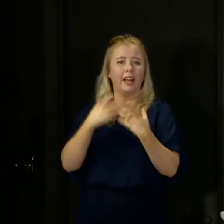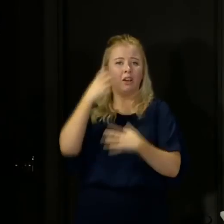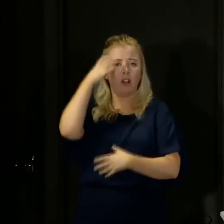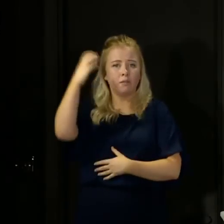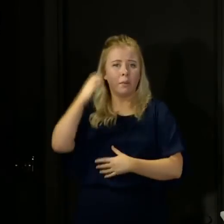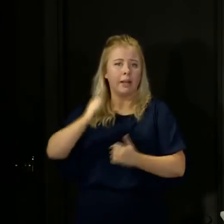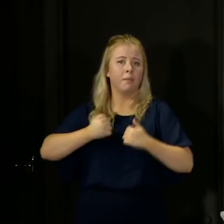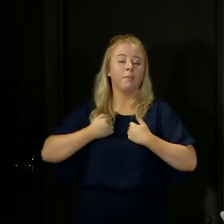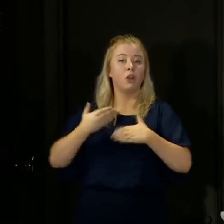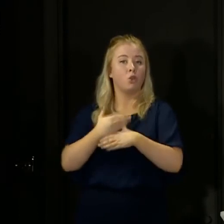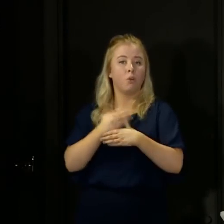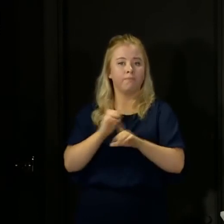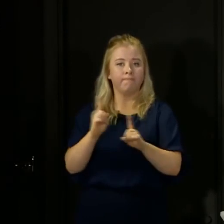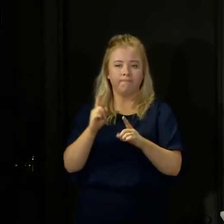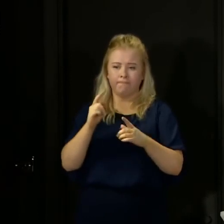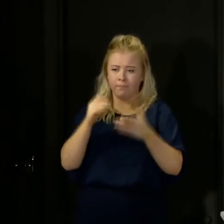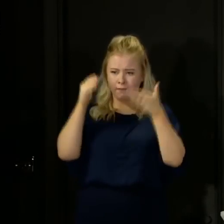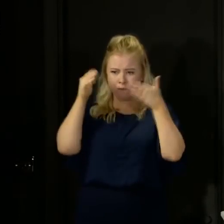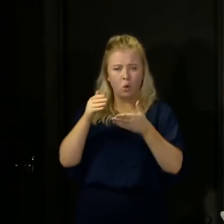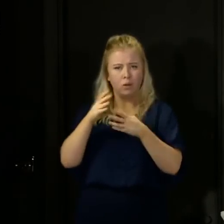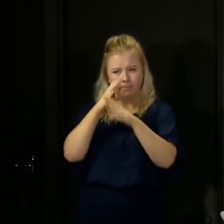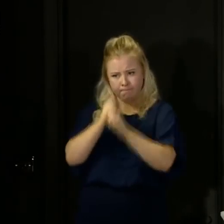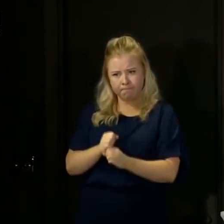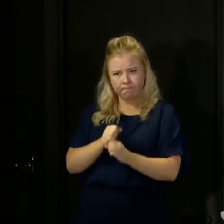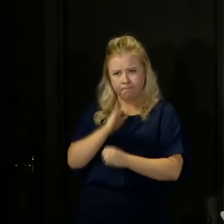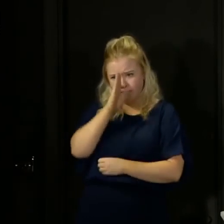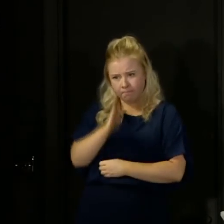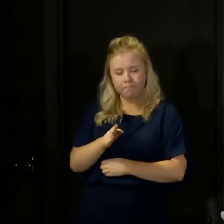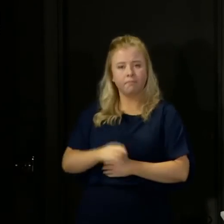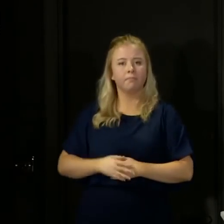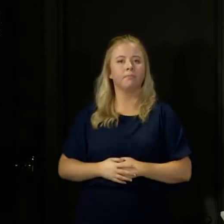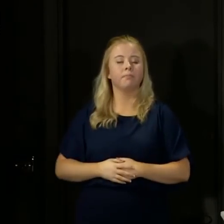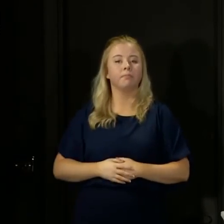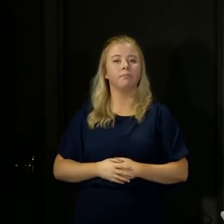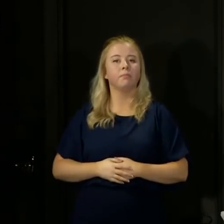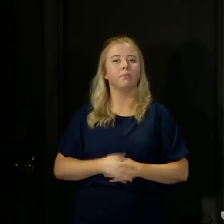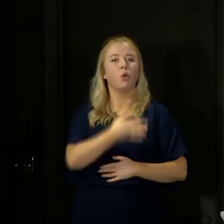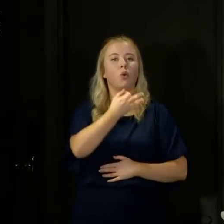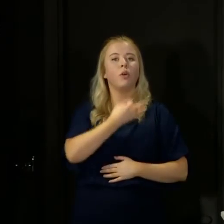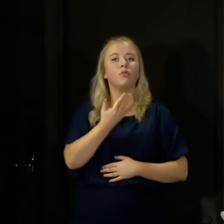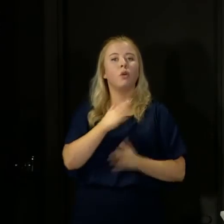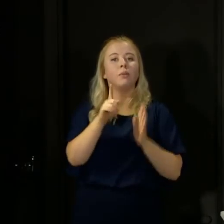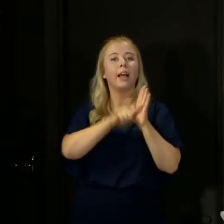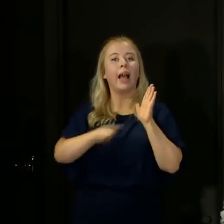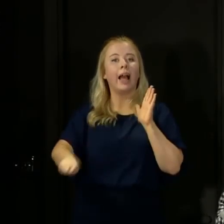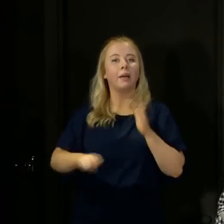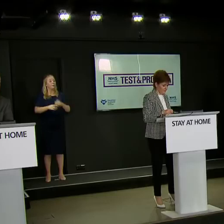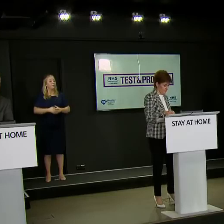And my job is to stay focused on all of that. James Matthews from Sky.